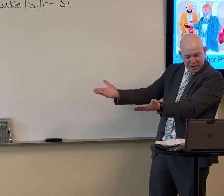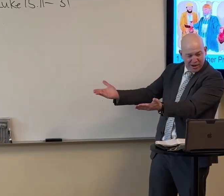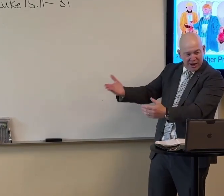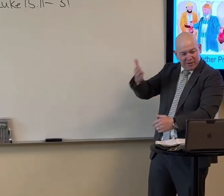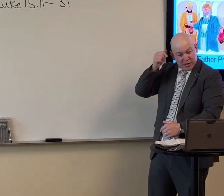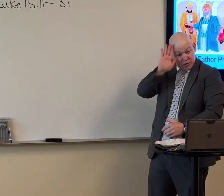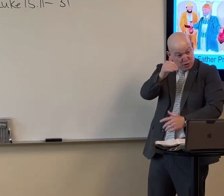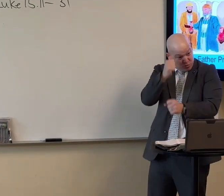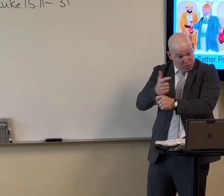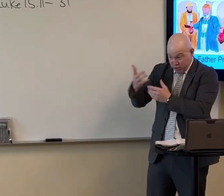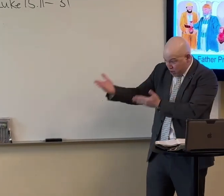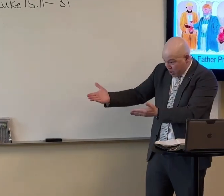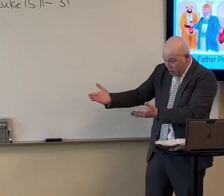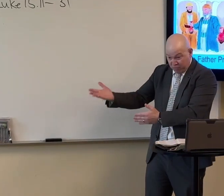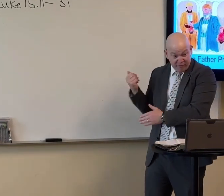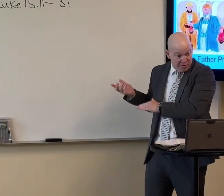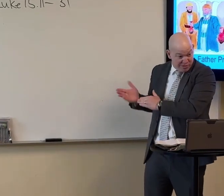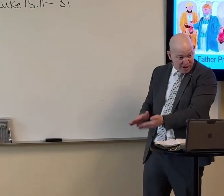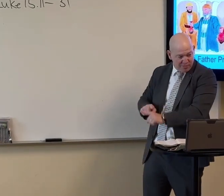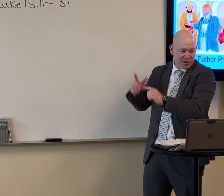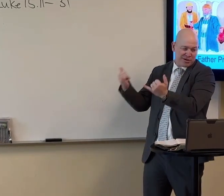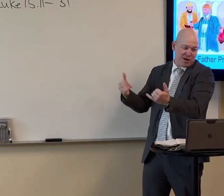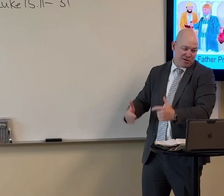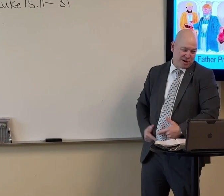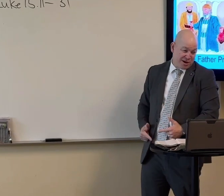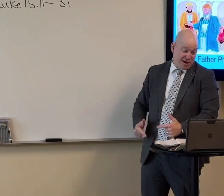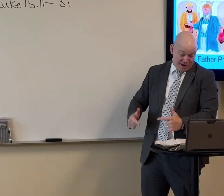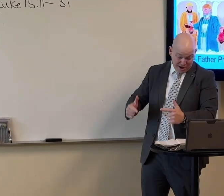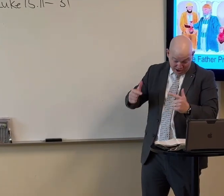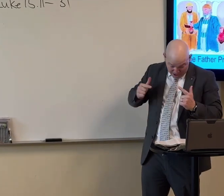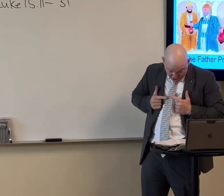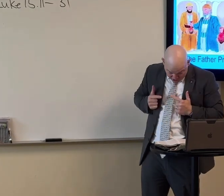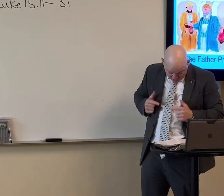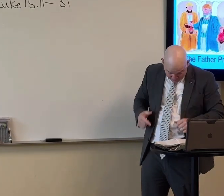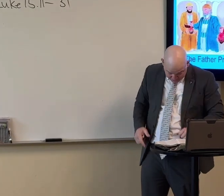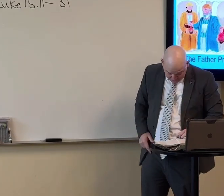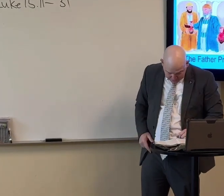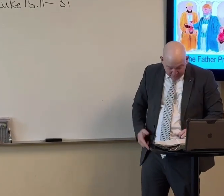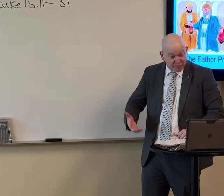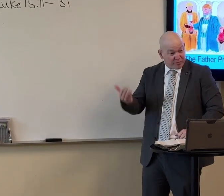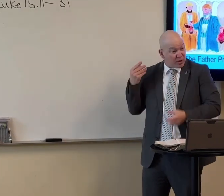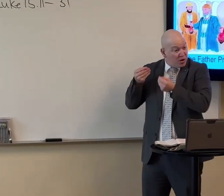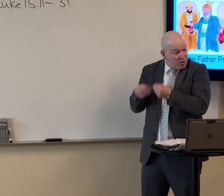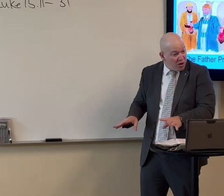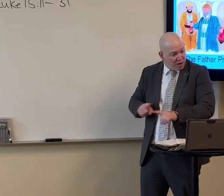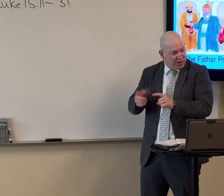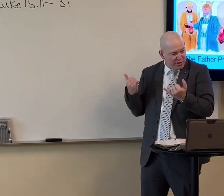was dead and is alive again. And was lost and is found.